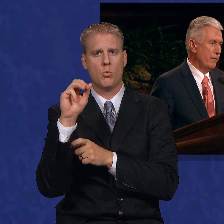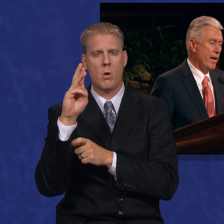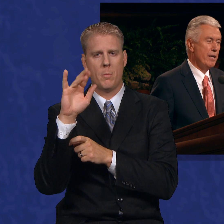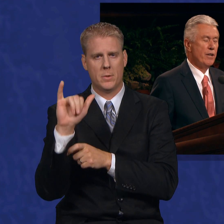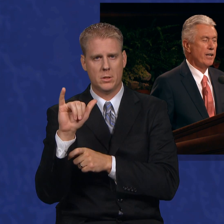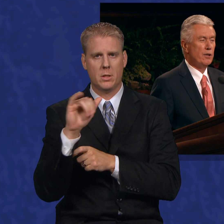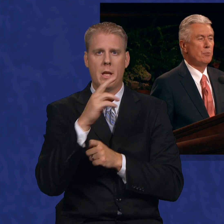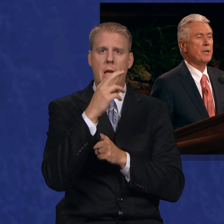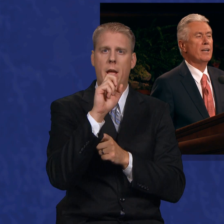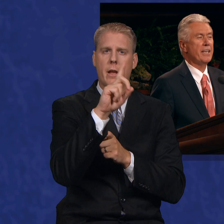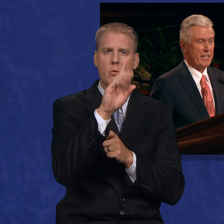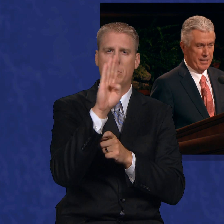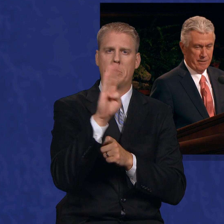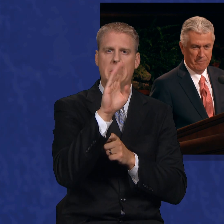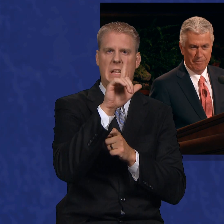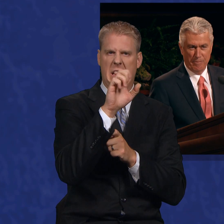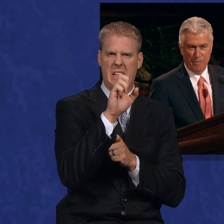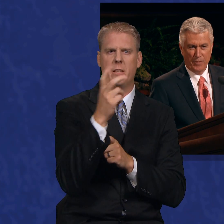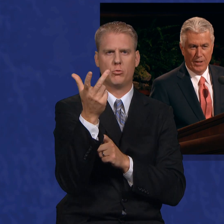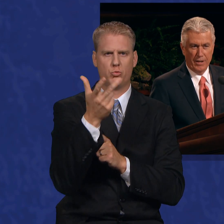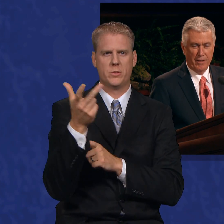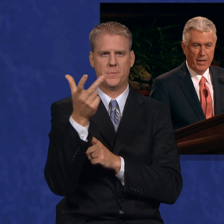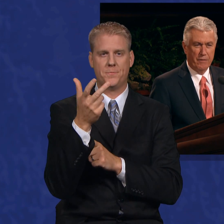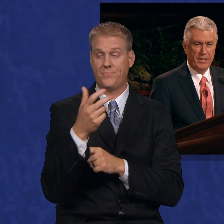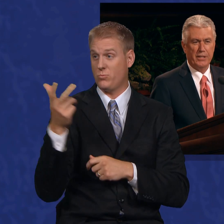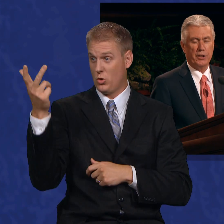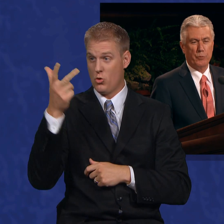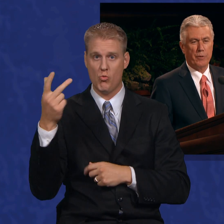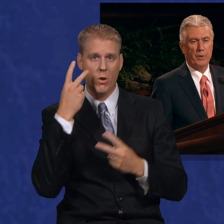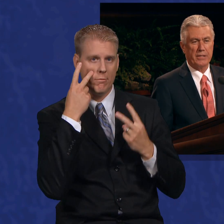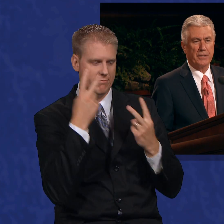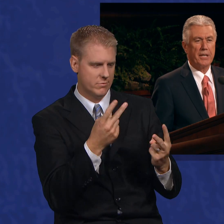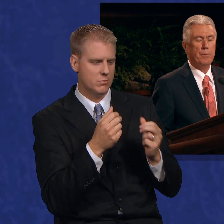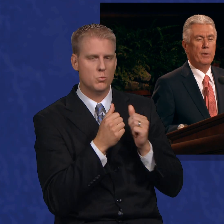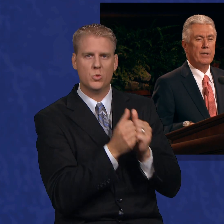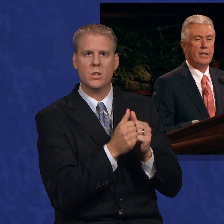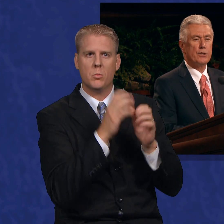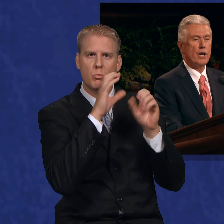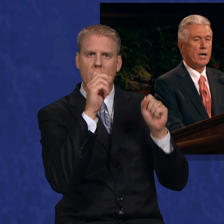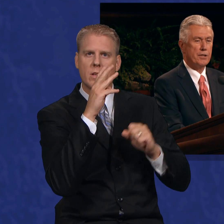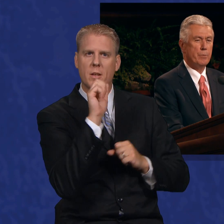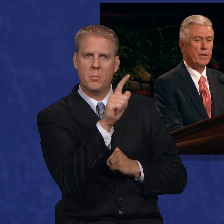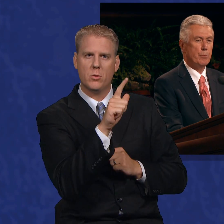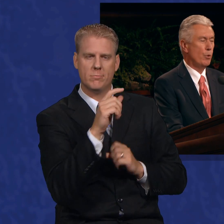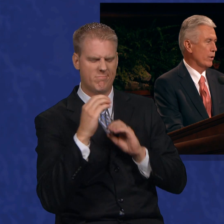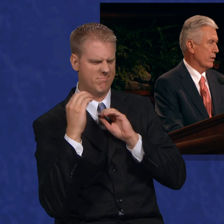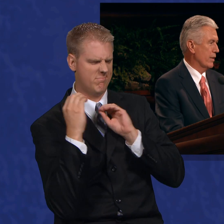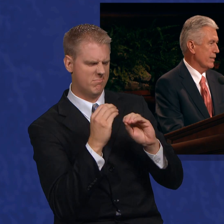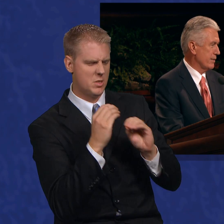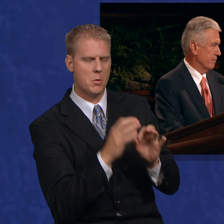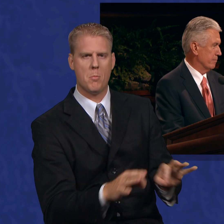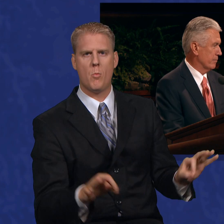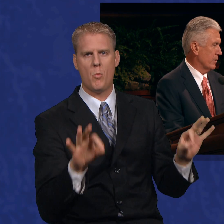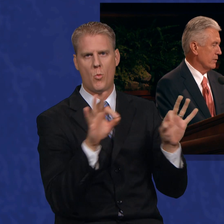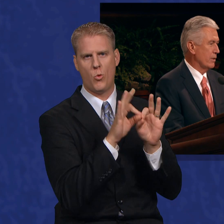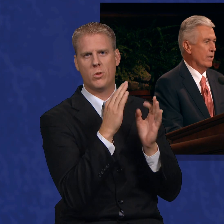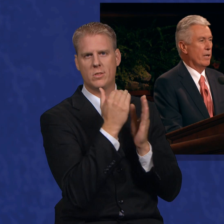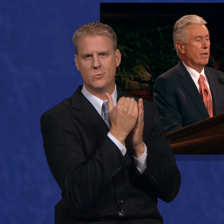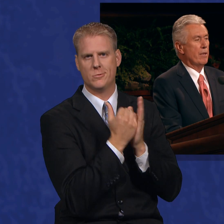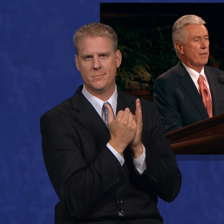Romney, and Harold B. Lee. They visited with President Kimball and taught him an important lesson.